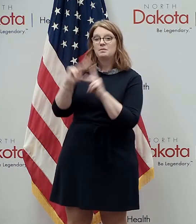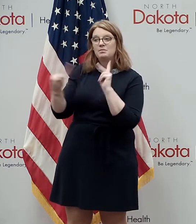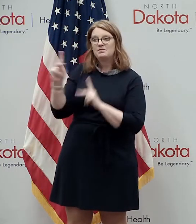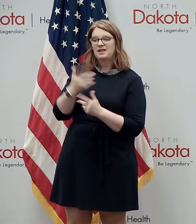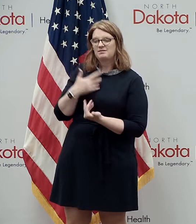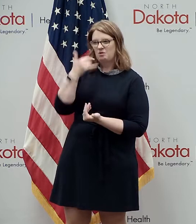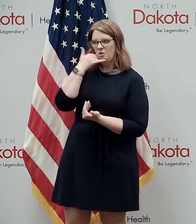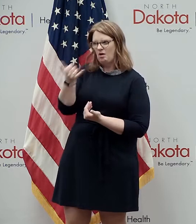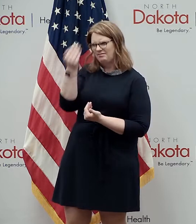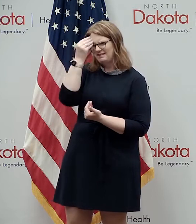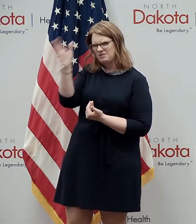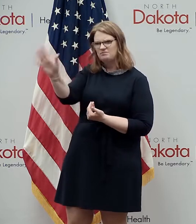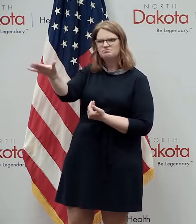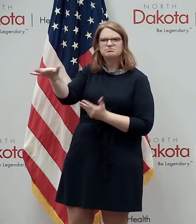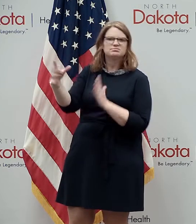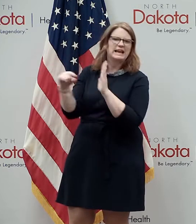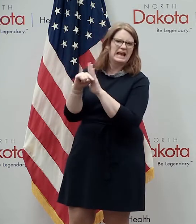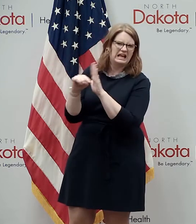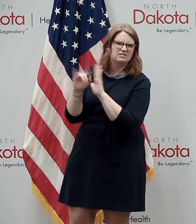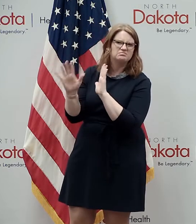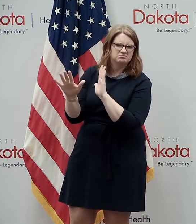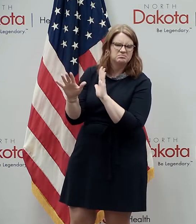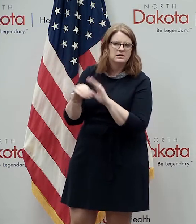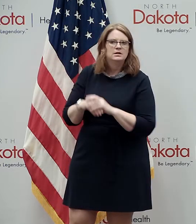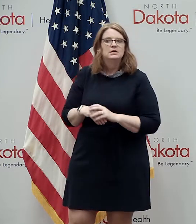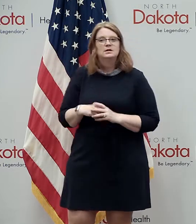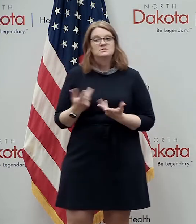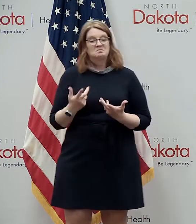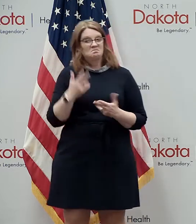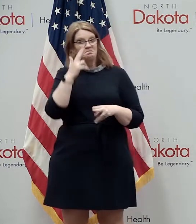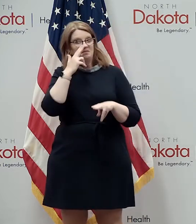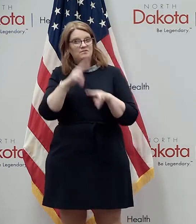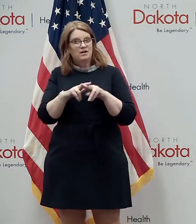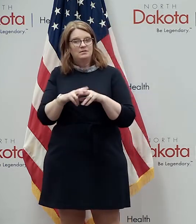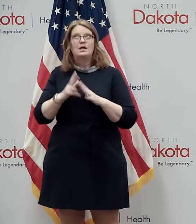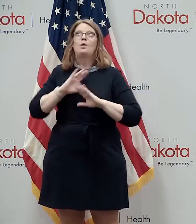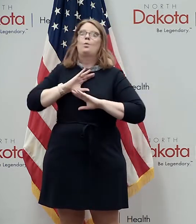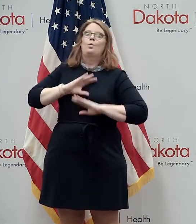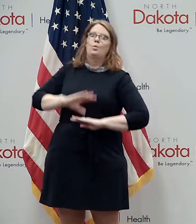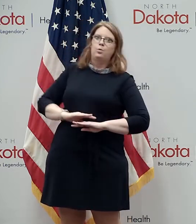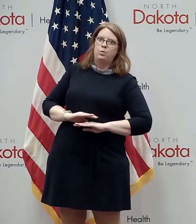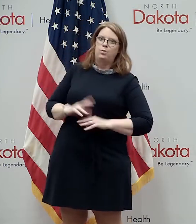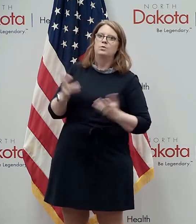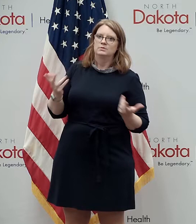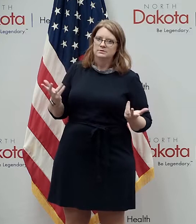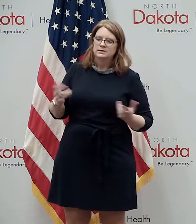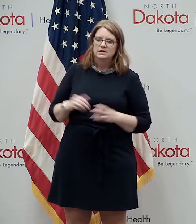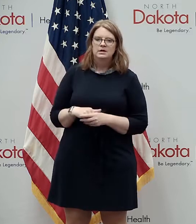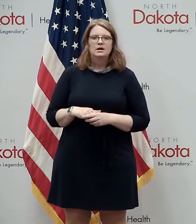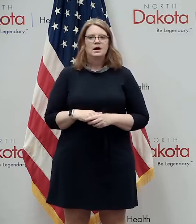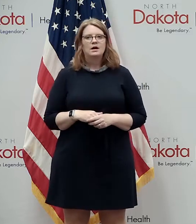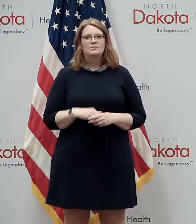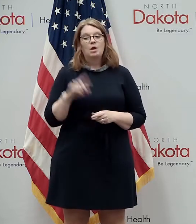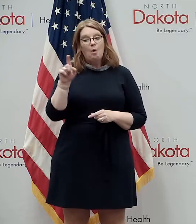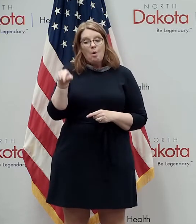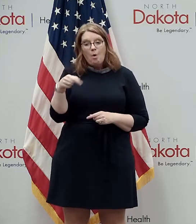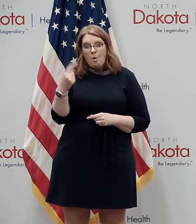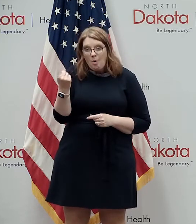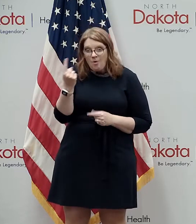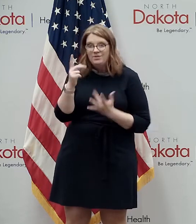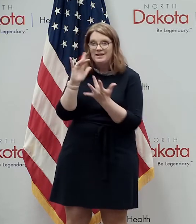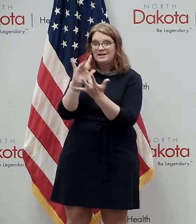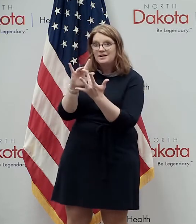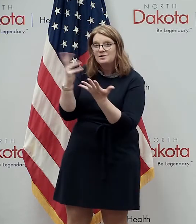had a negative test result so these are fun calls to make and they'll be only contacting individuals with